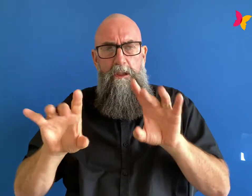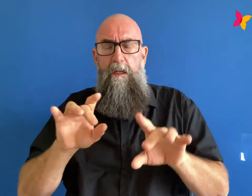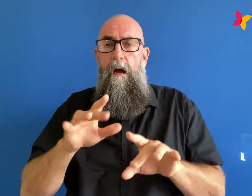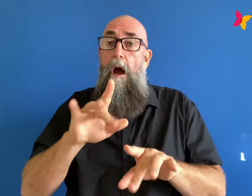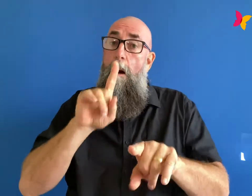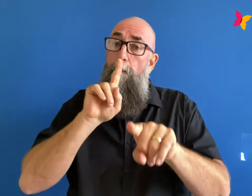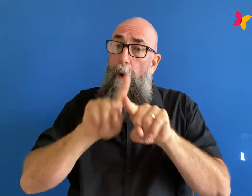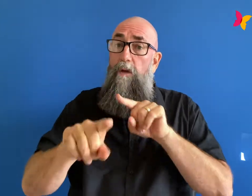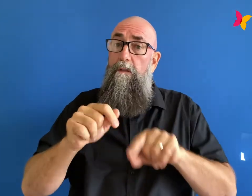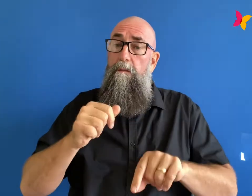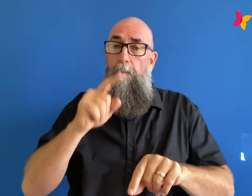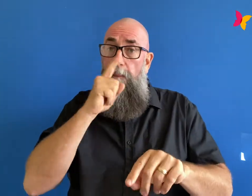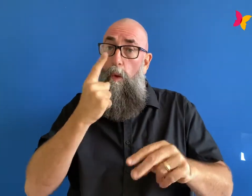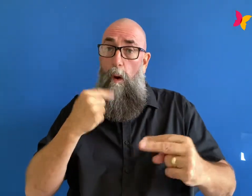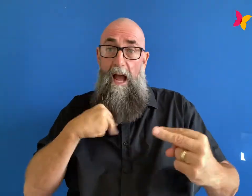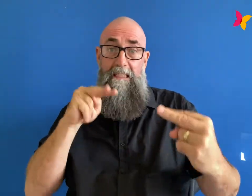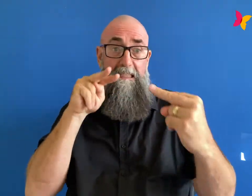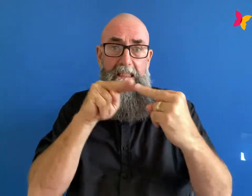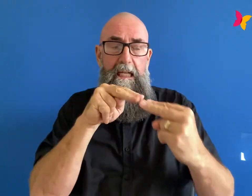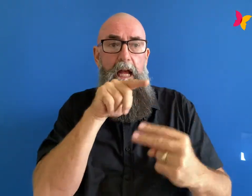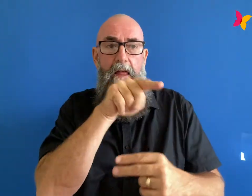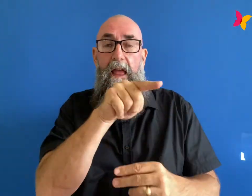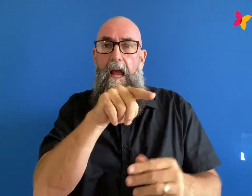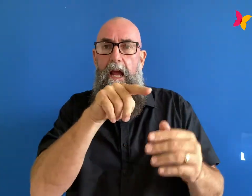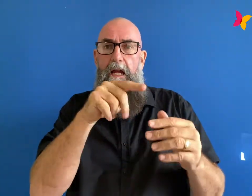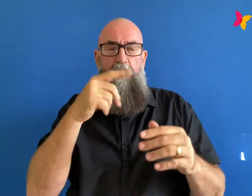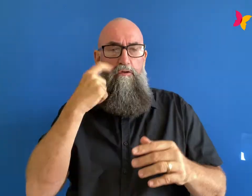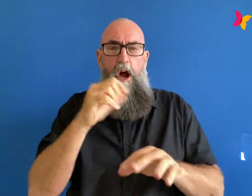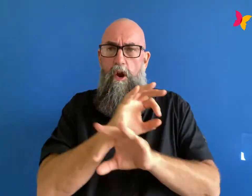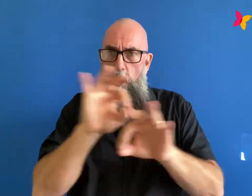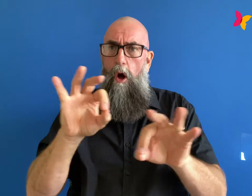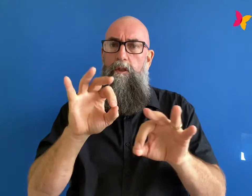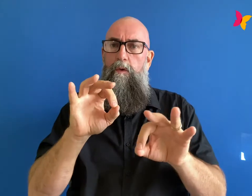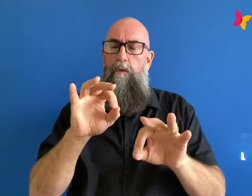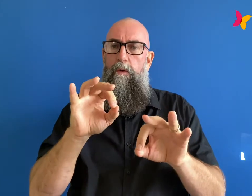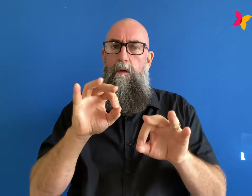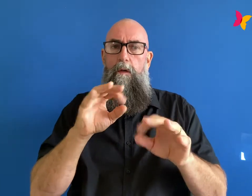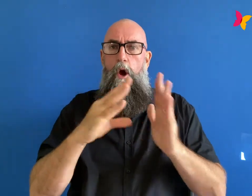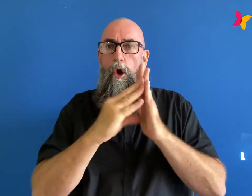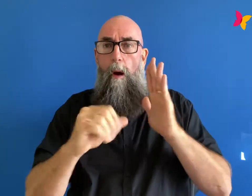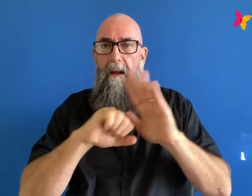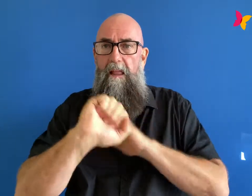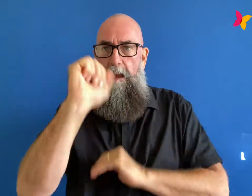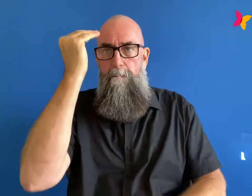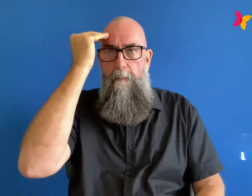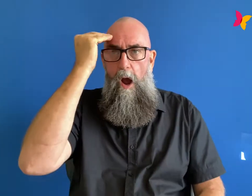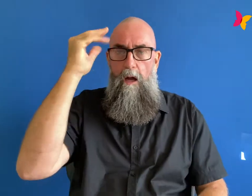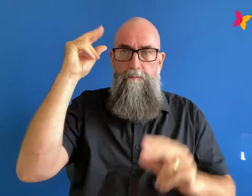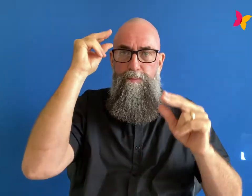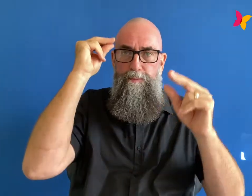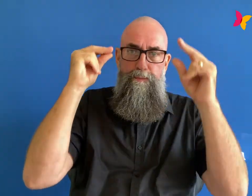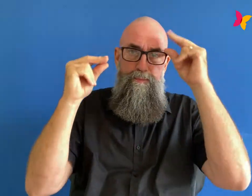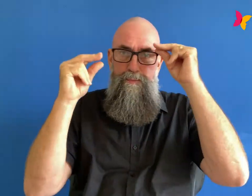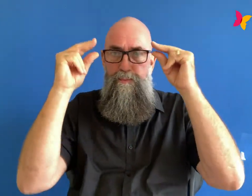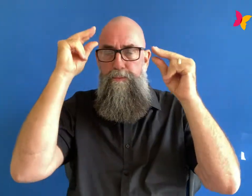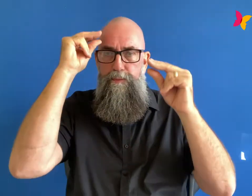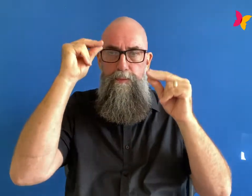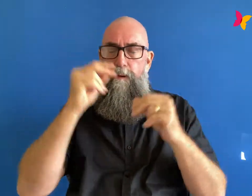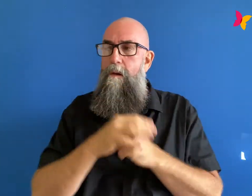unpack what that little voice in their head is telling them are there particular challenges i mean because amy's story takes place really when she's at school are there